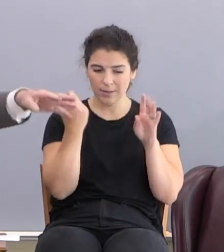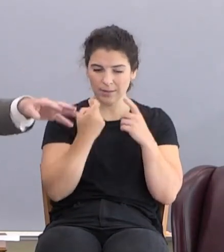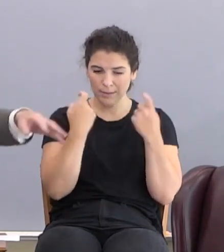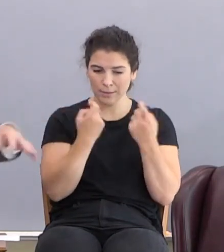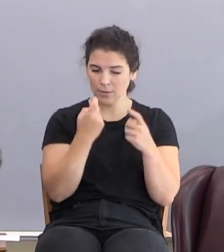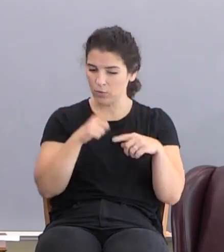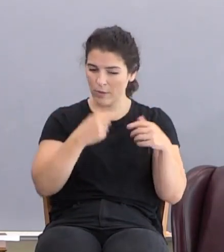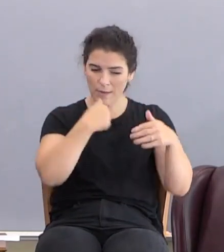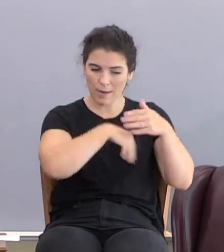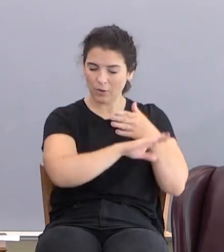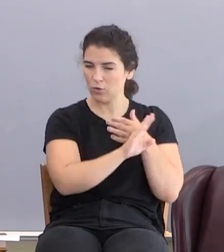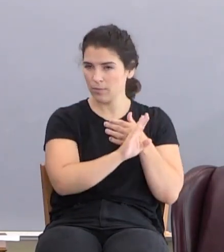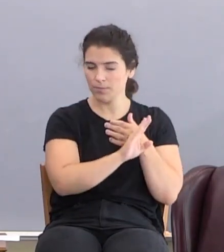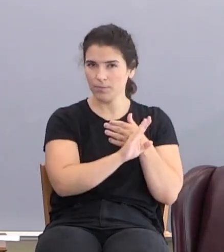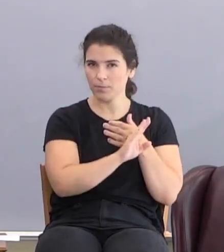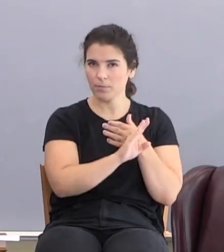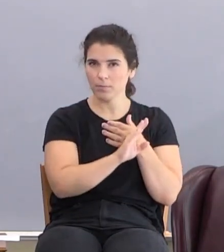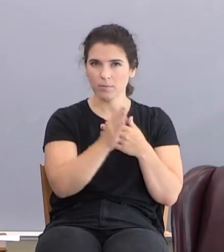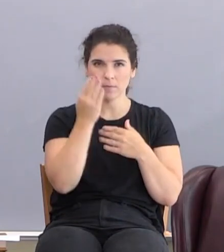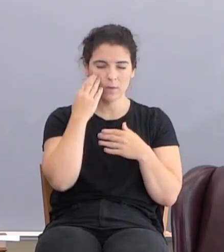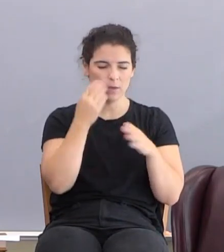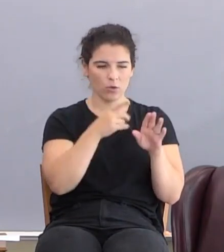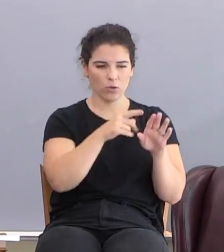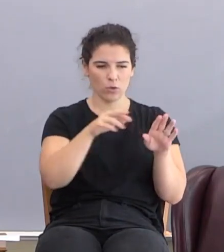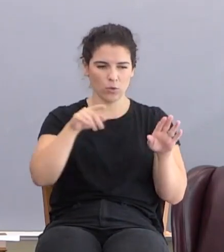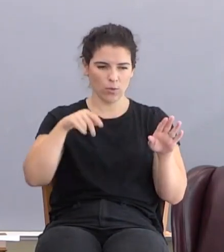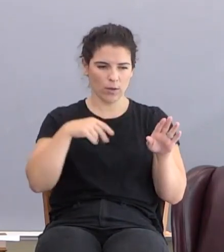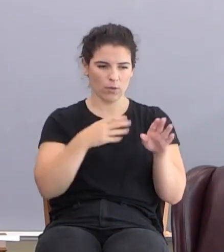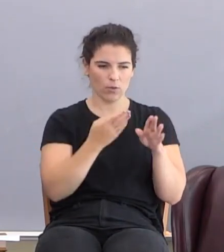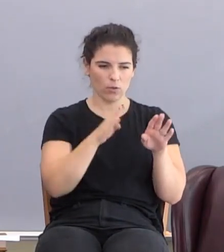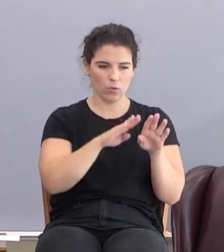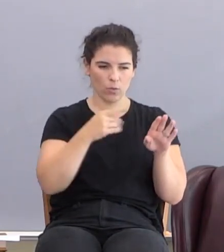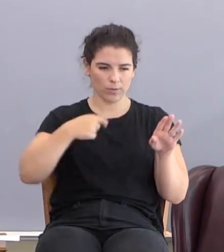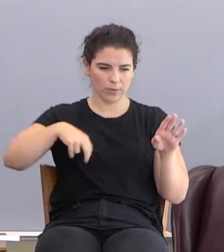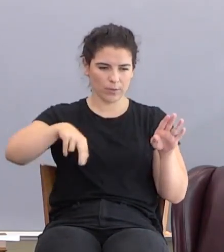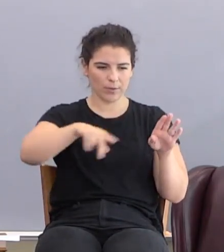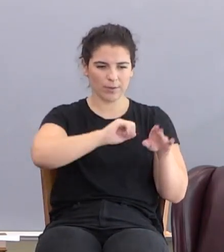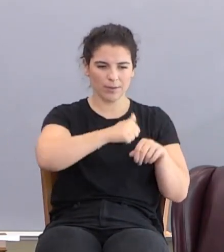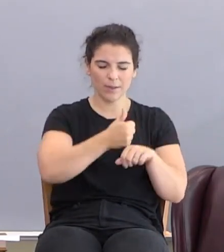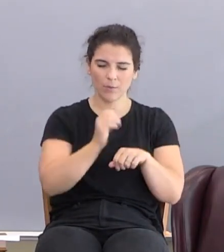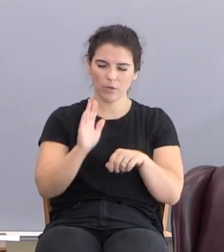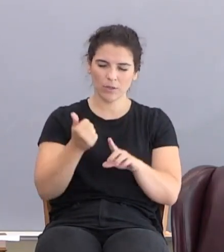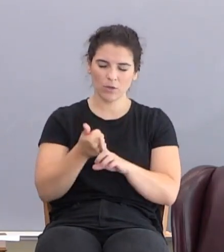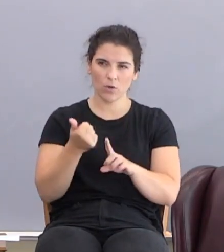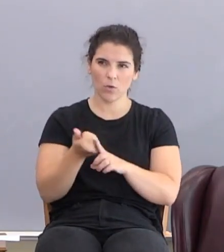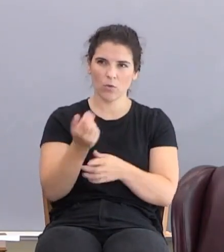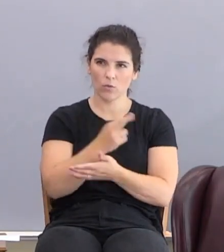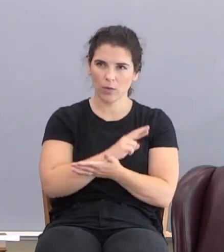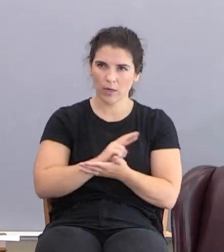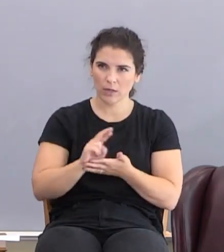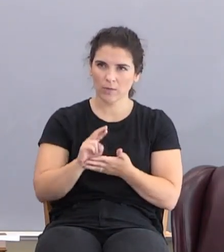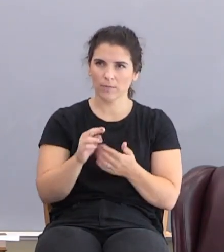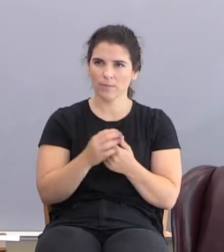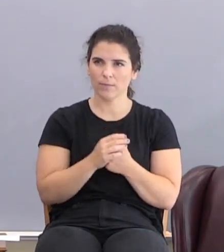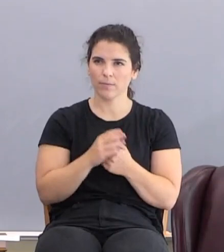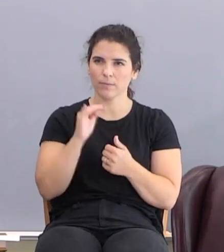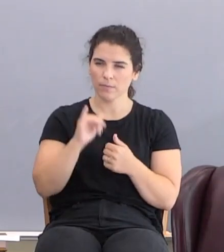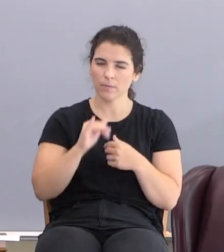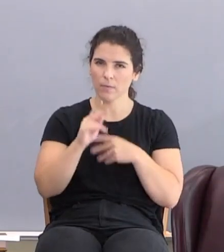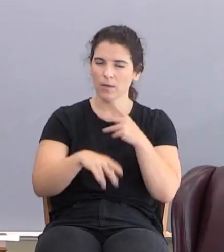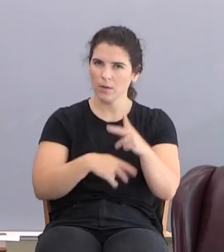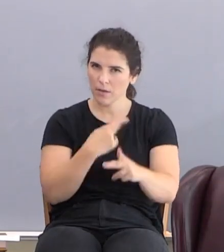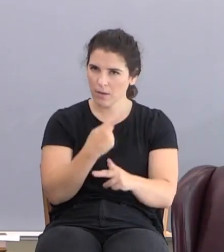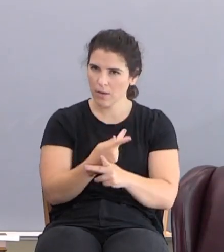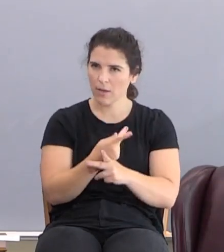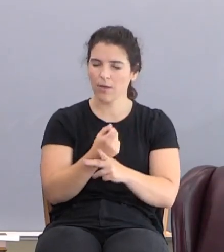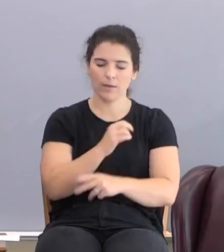going in. They know where the door is. But he's going to go around it his own way. He's going about to establish his own righteousness. And that kind of